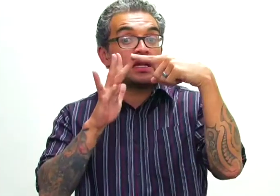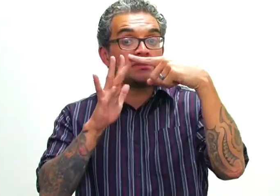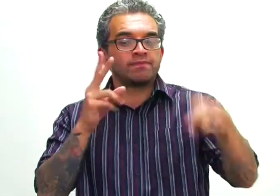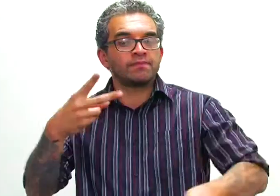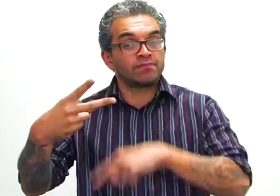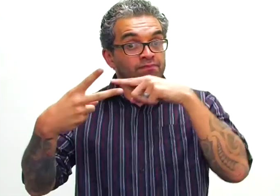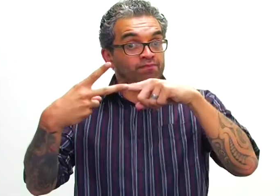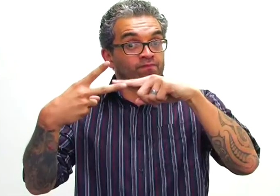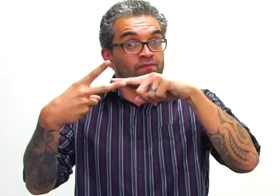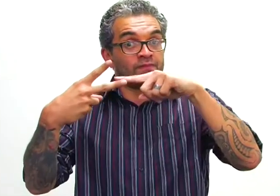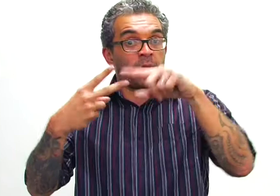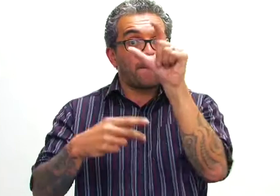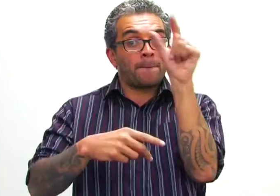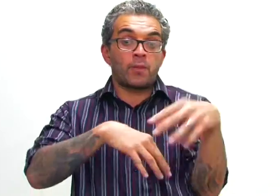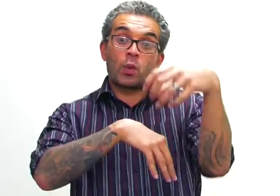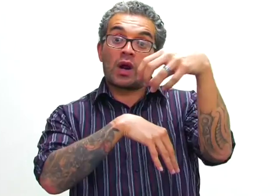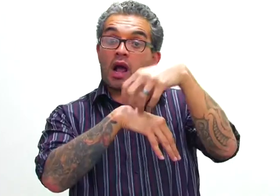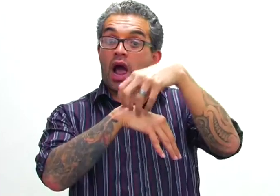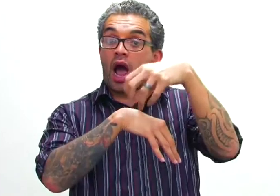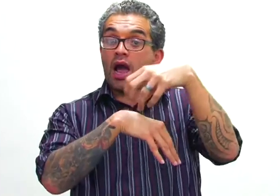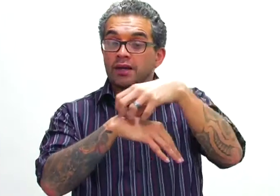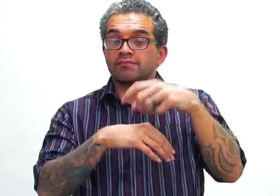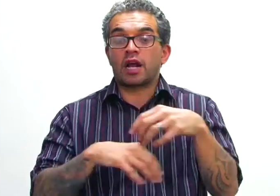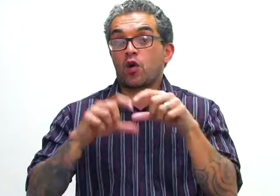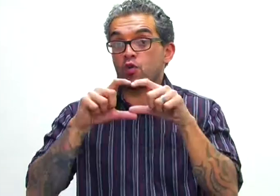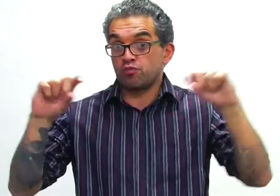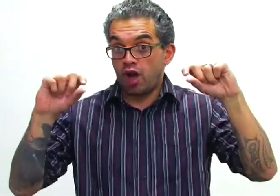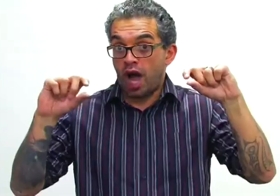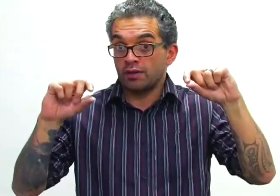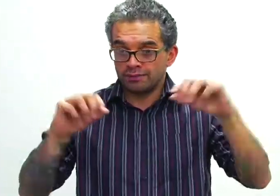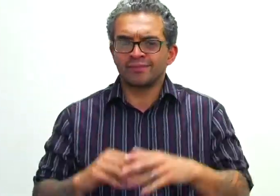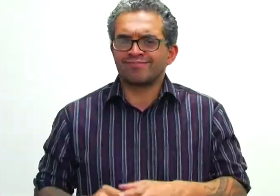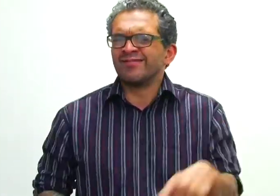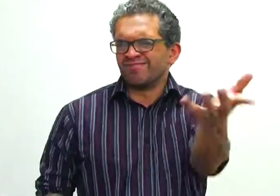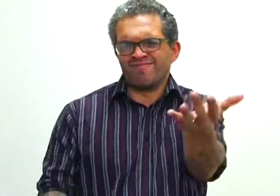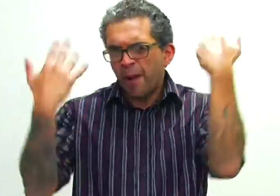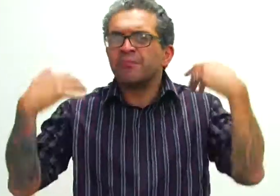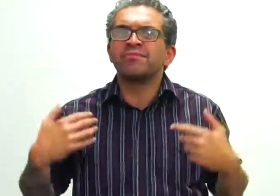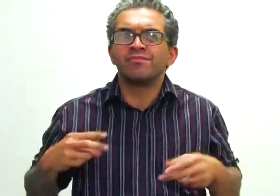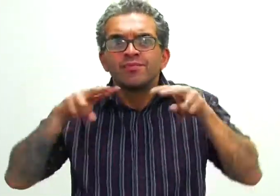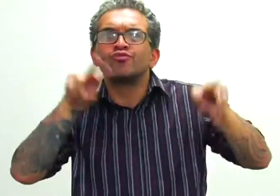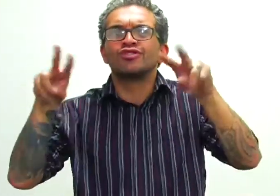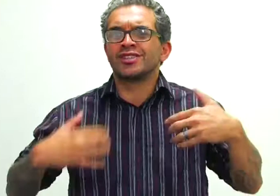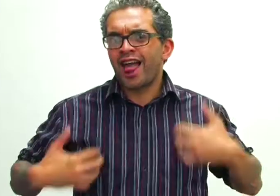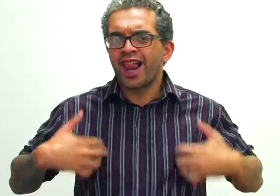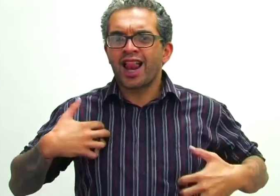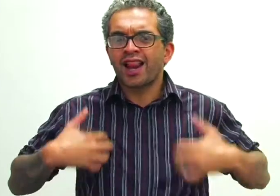and the second one Mooncake and the Coomera. Come. Come. Have a watch.